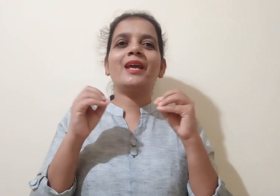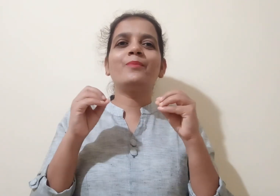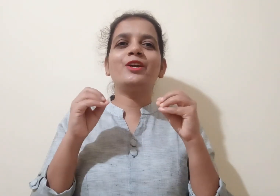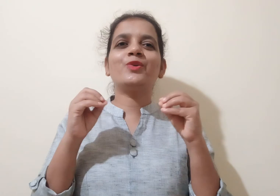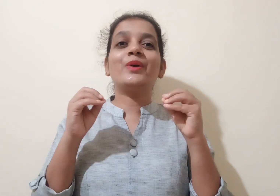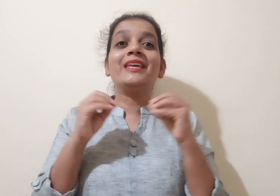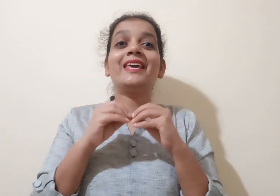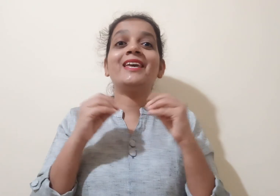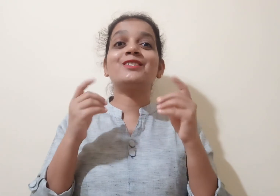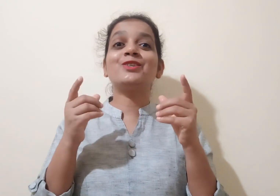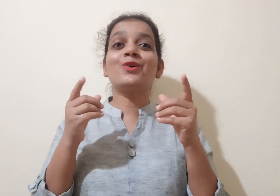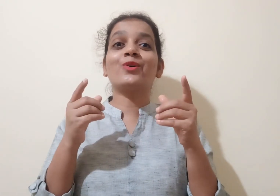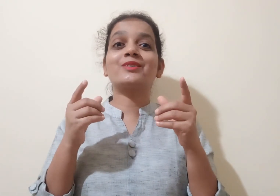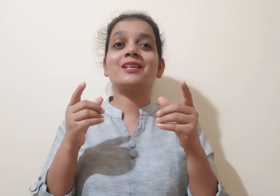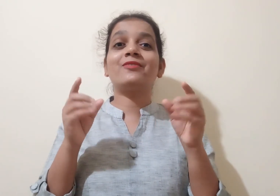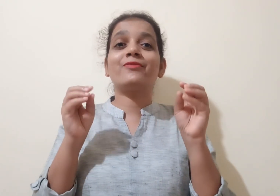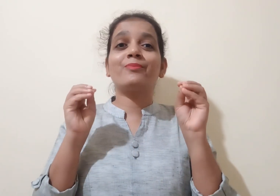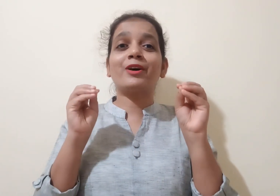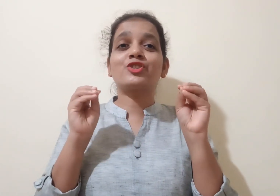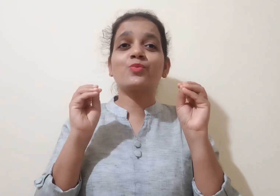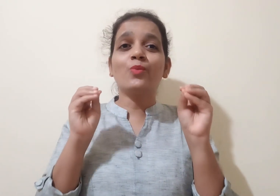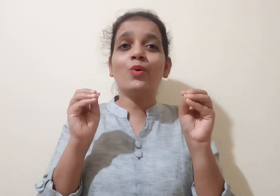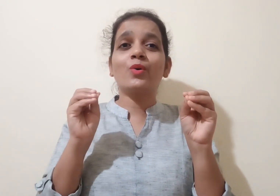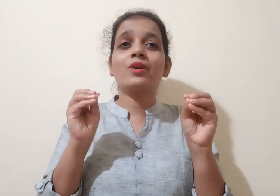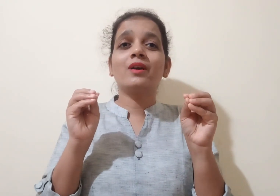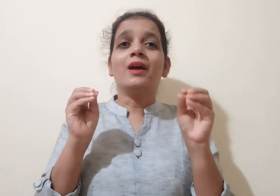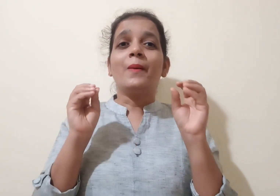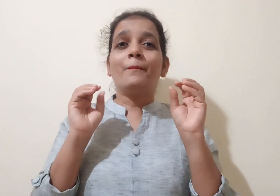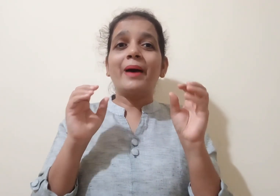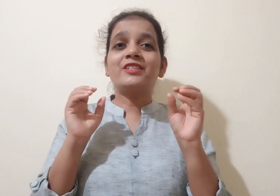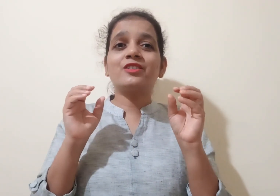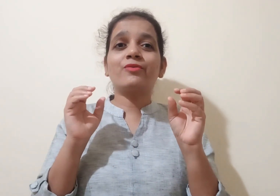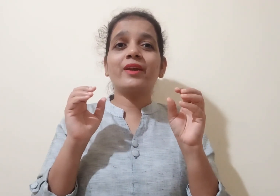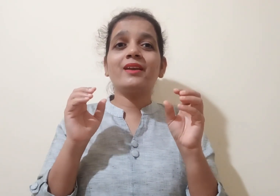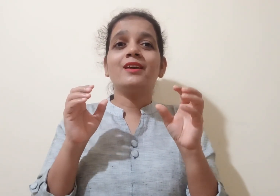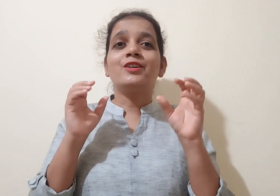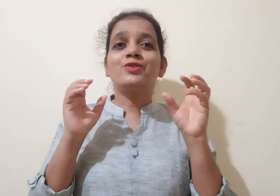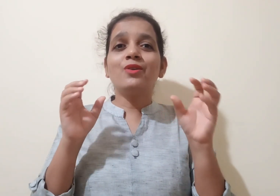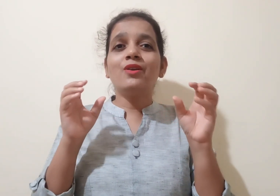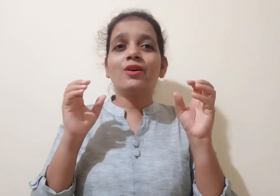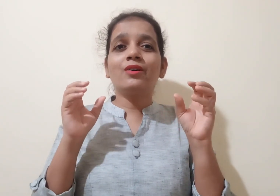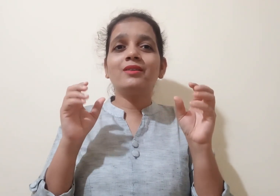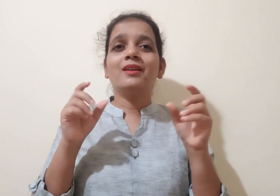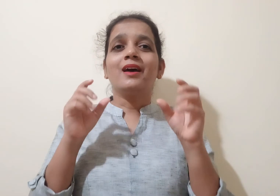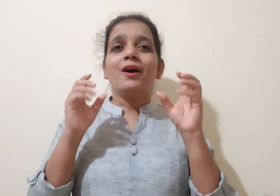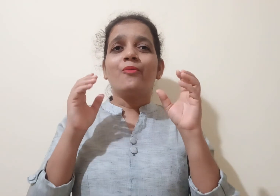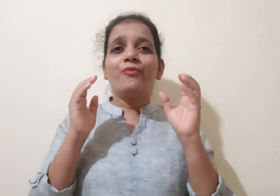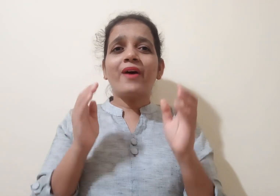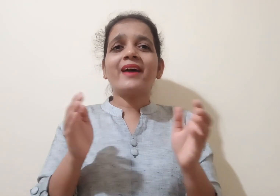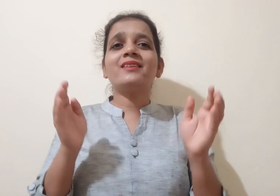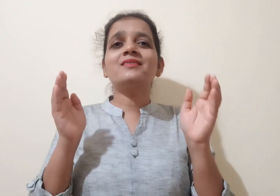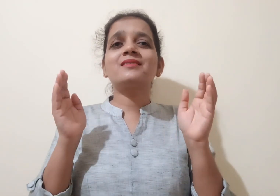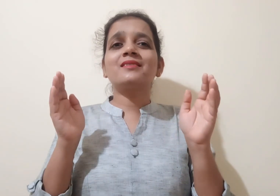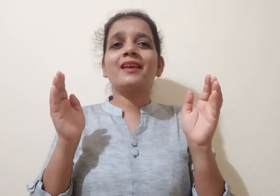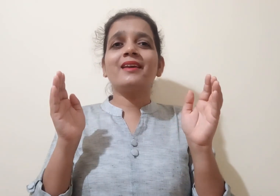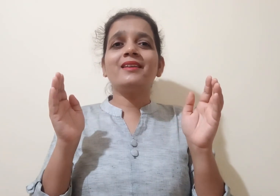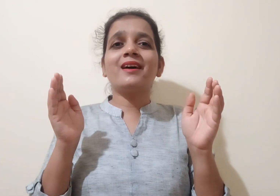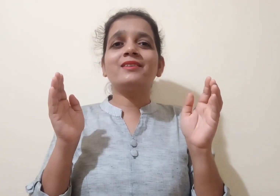able to engage yourself much more, better way to learn various areas